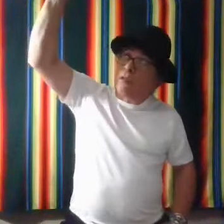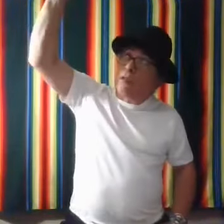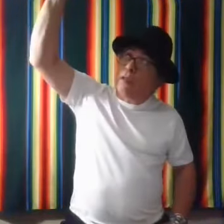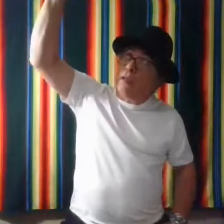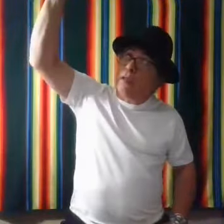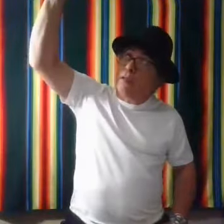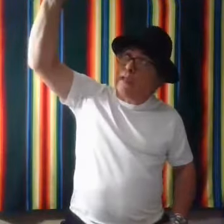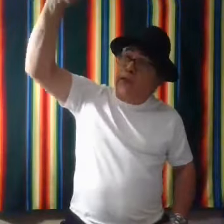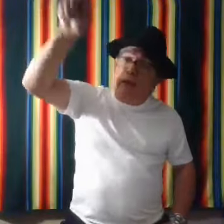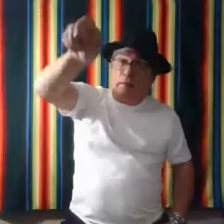It's like that.